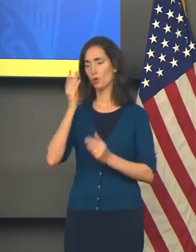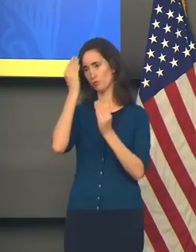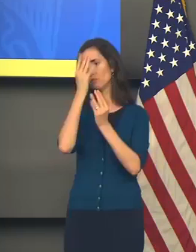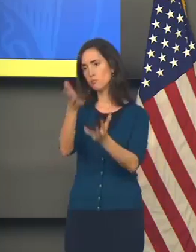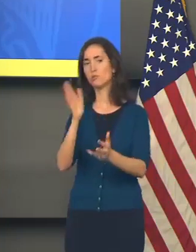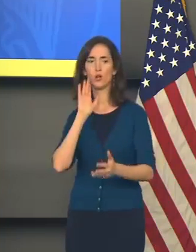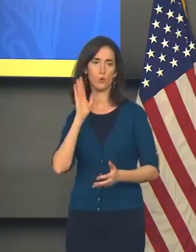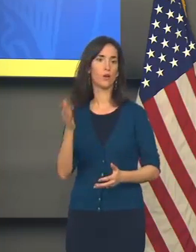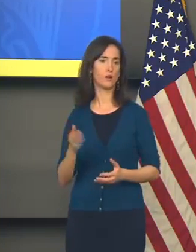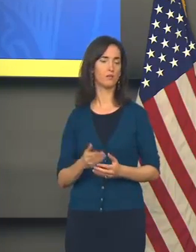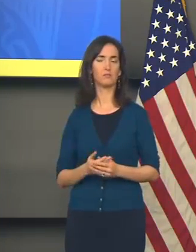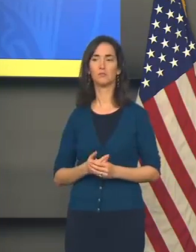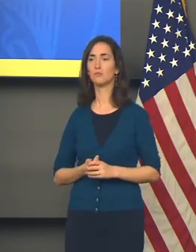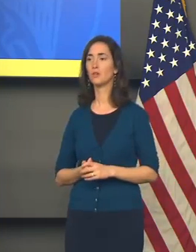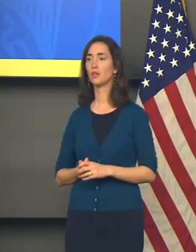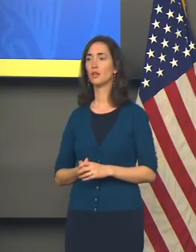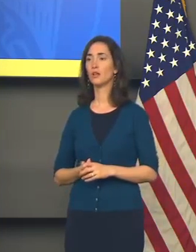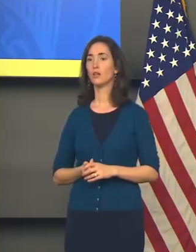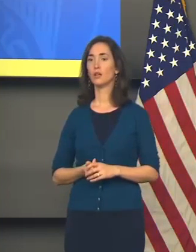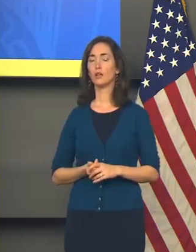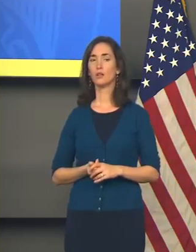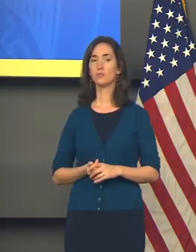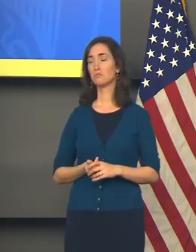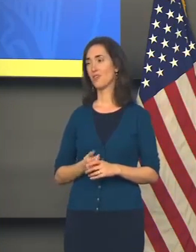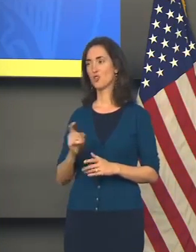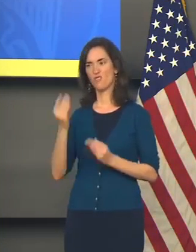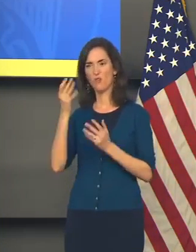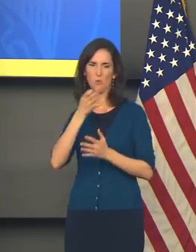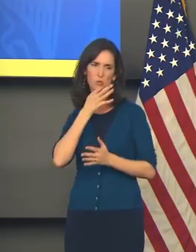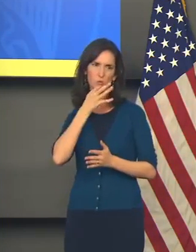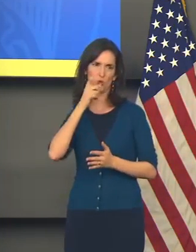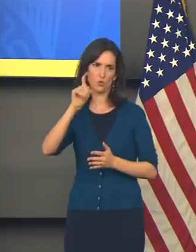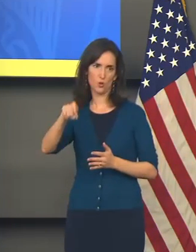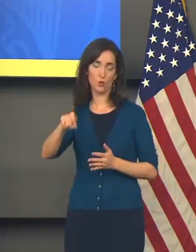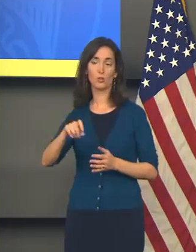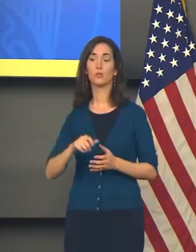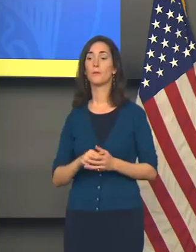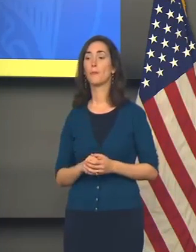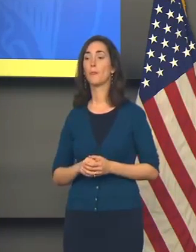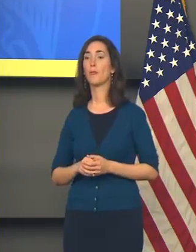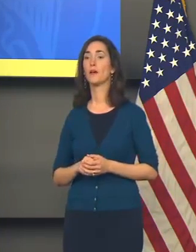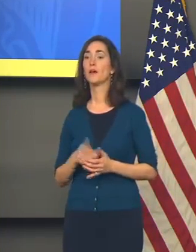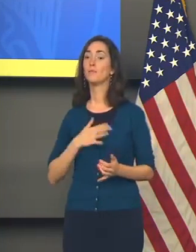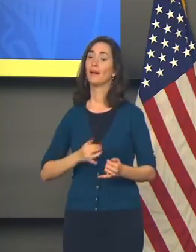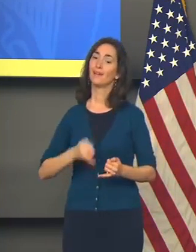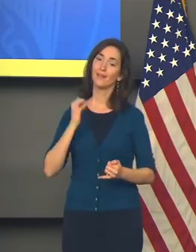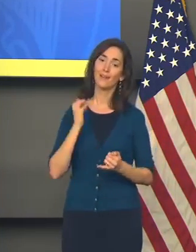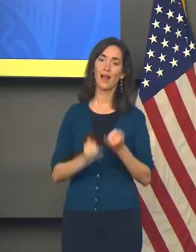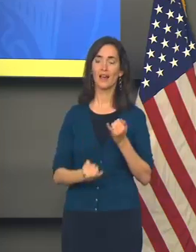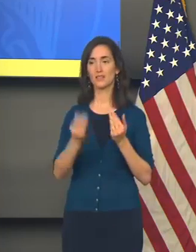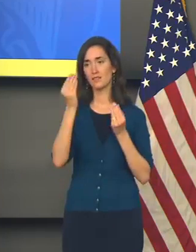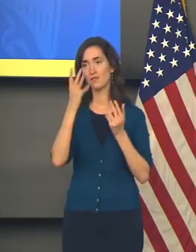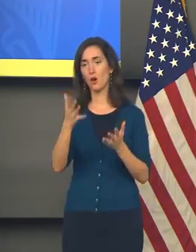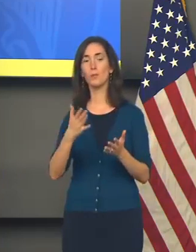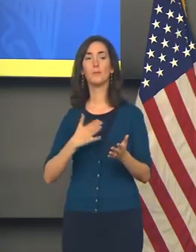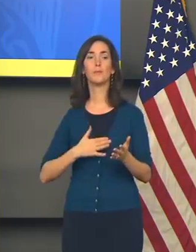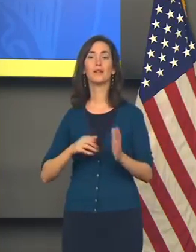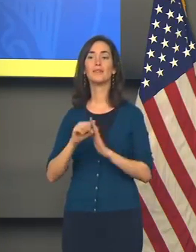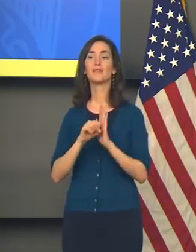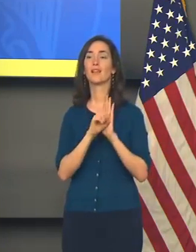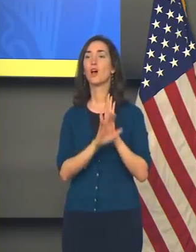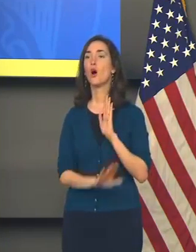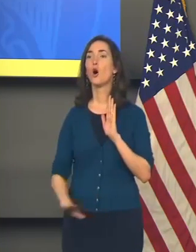notice out at some point in the not-too-distant future. I am going to finish by asking our state to